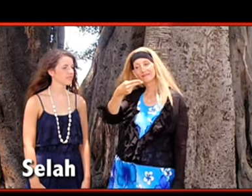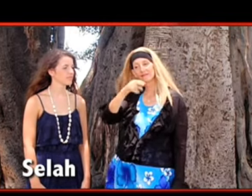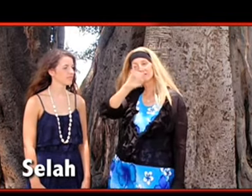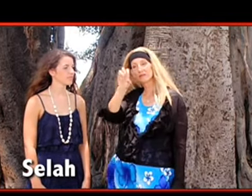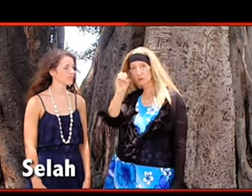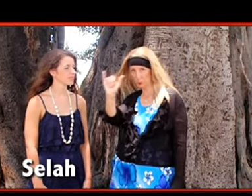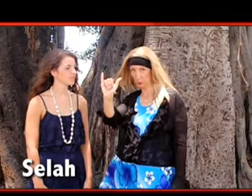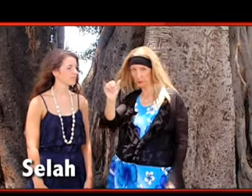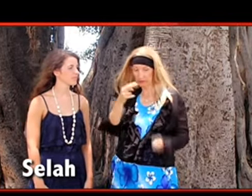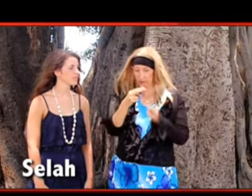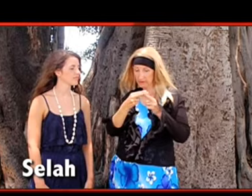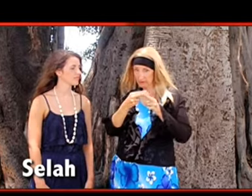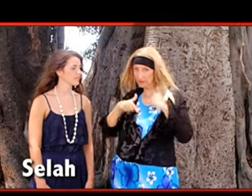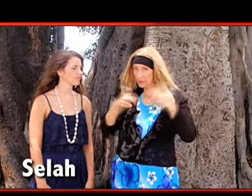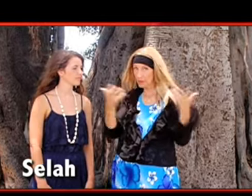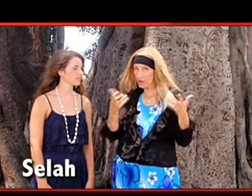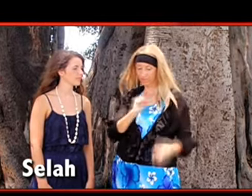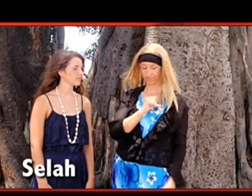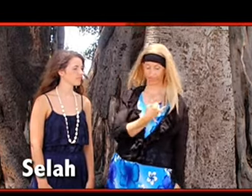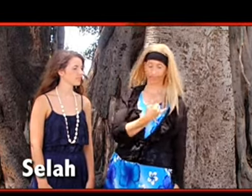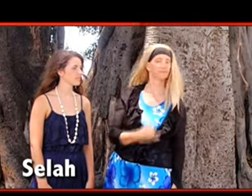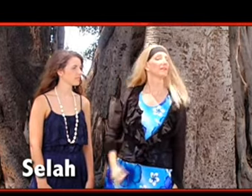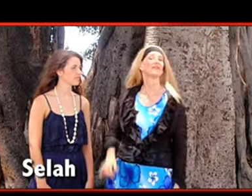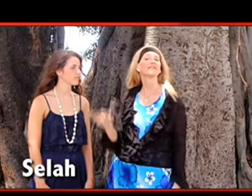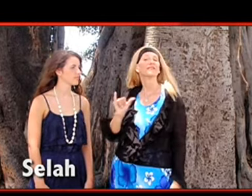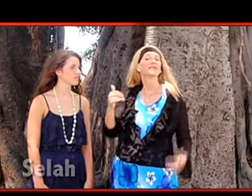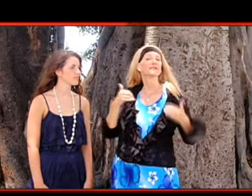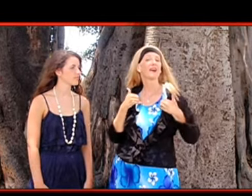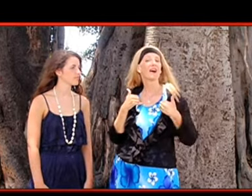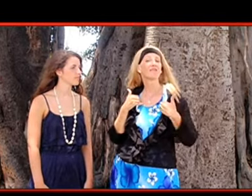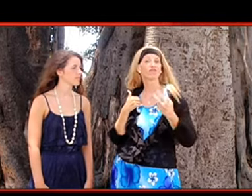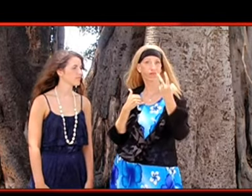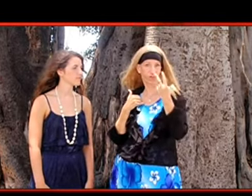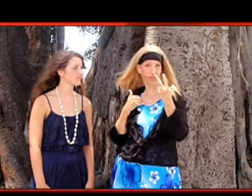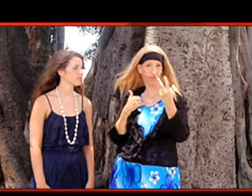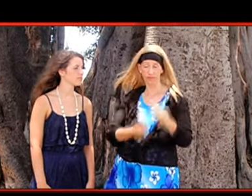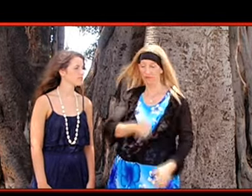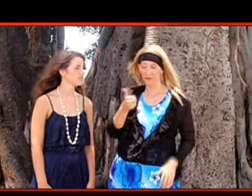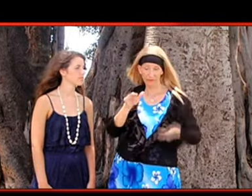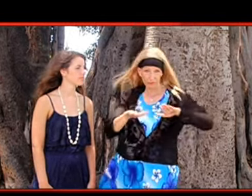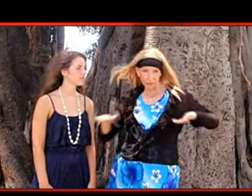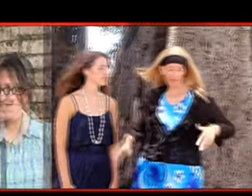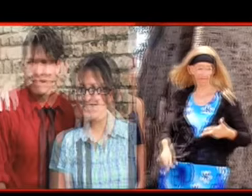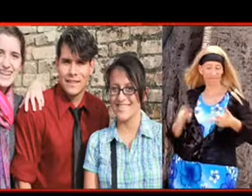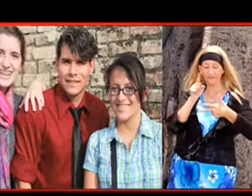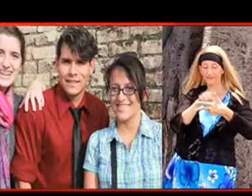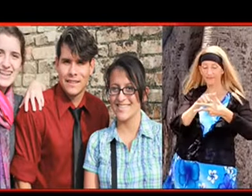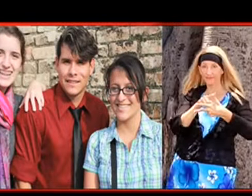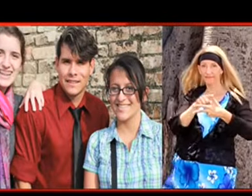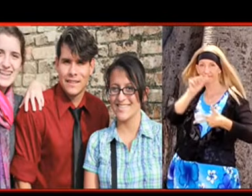Selah Joy. And her name sign is done like this. And I also have two other children. My oldest